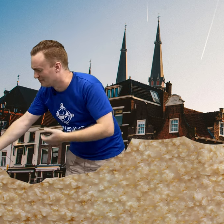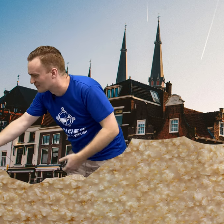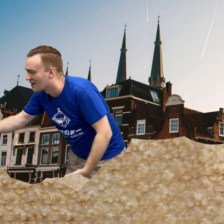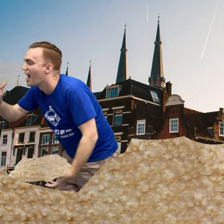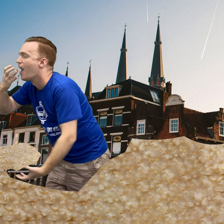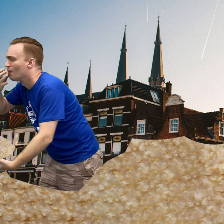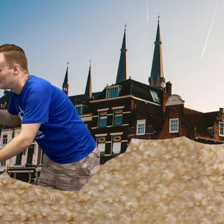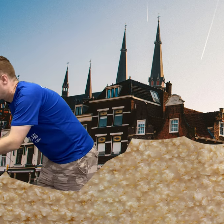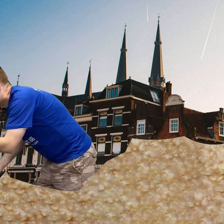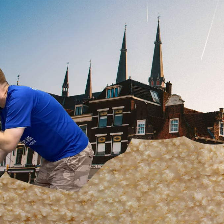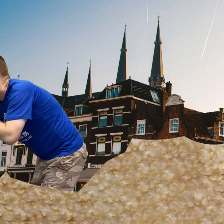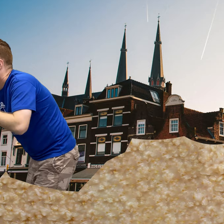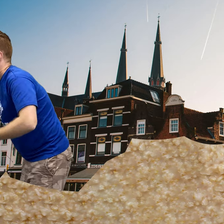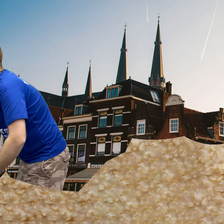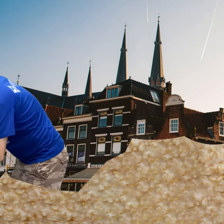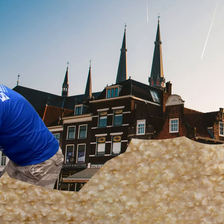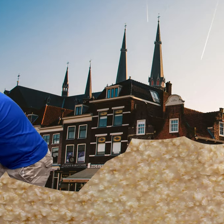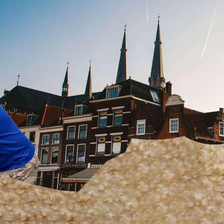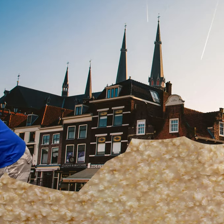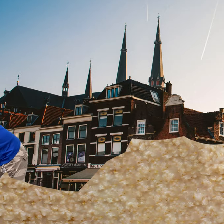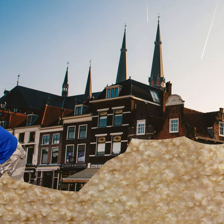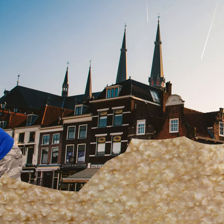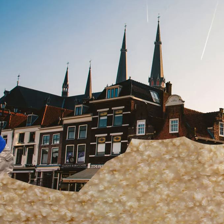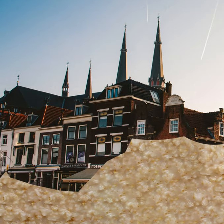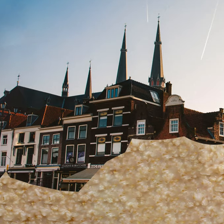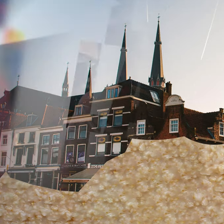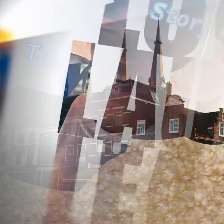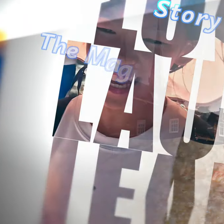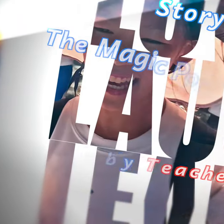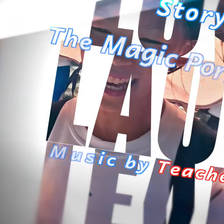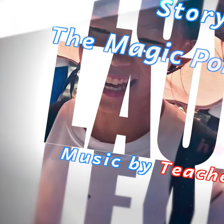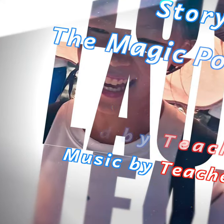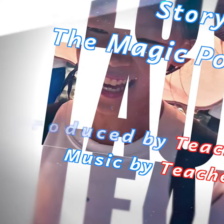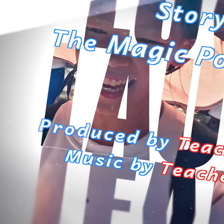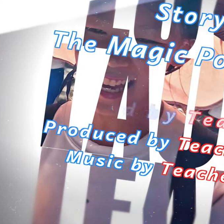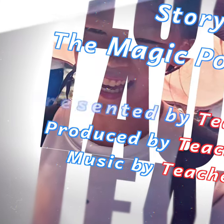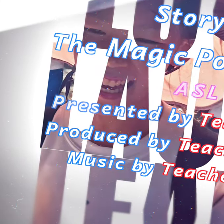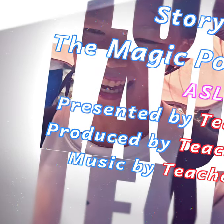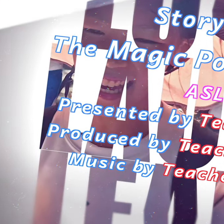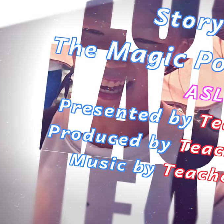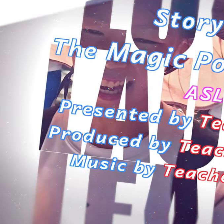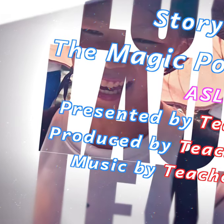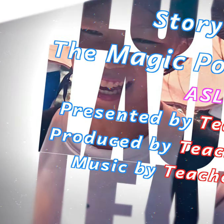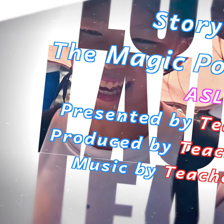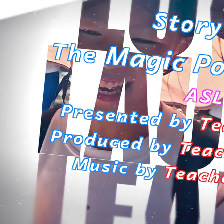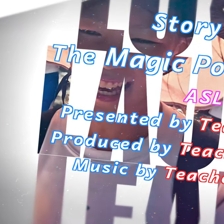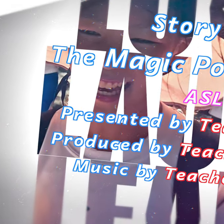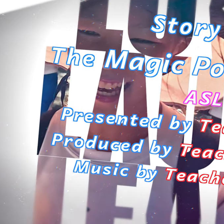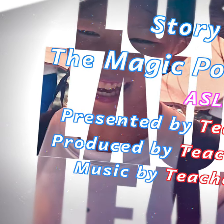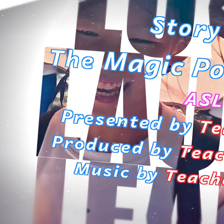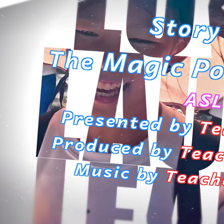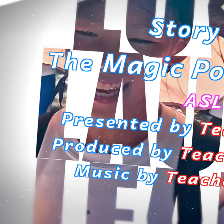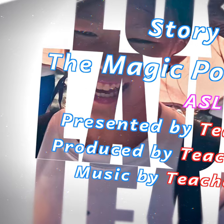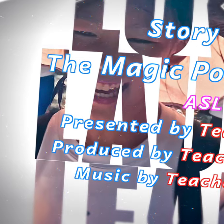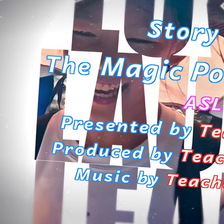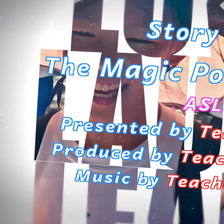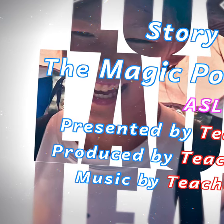Oh, oh, oh, oh, oh, oh. When I say enough, little pot, then